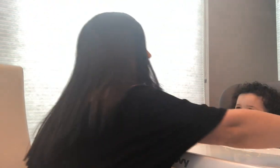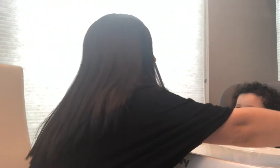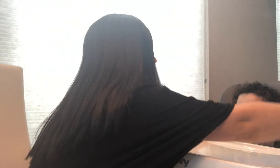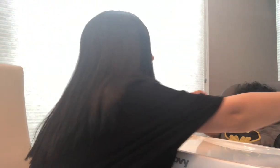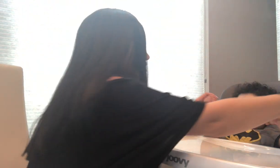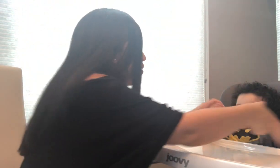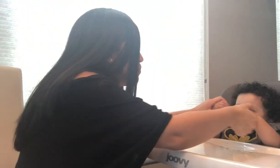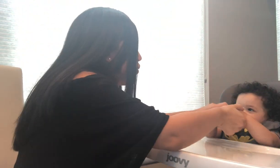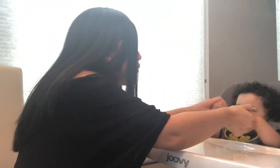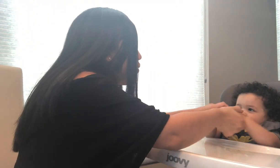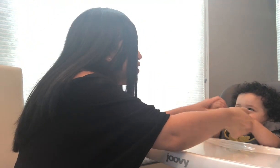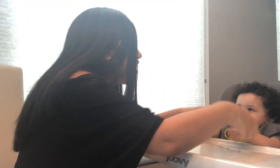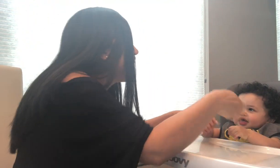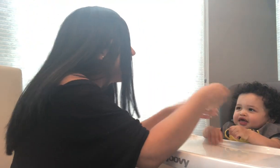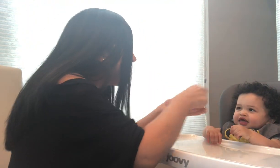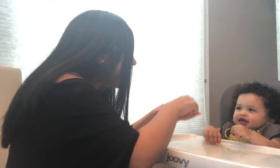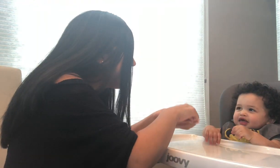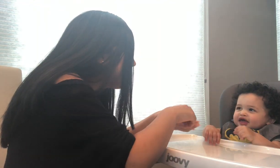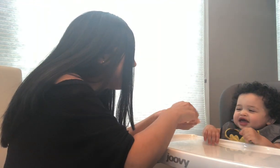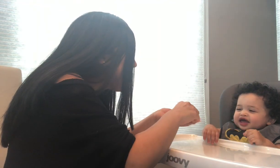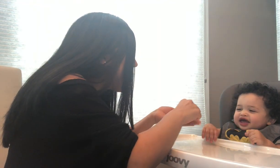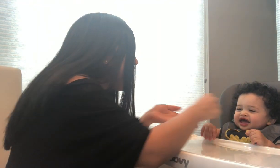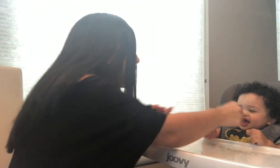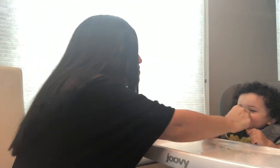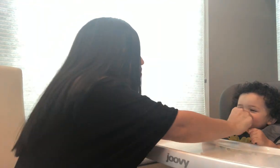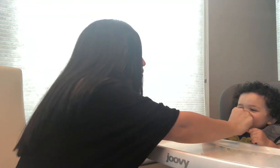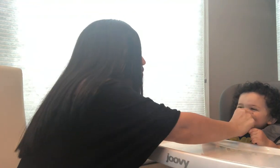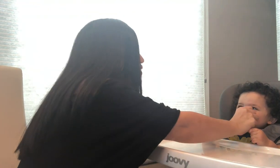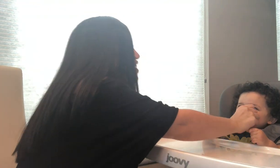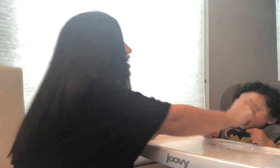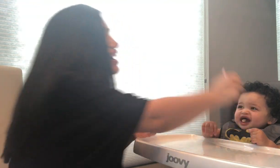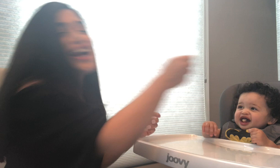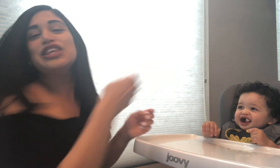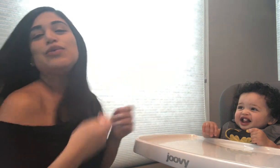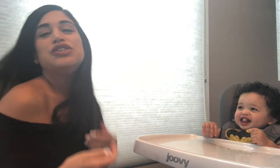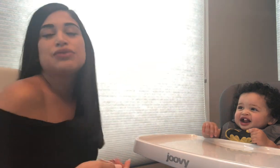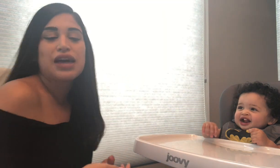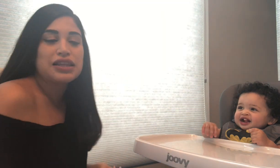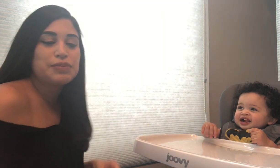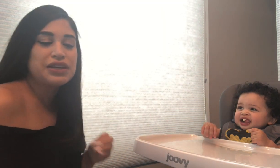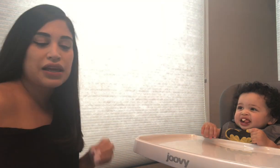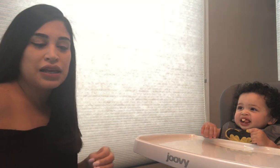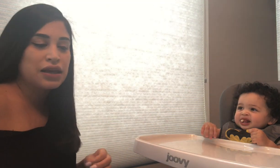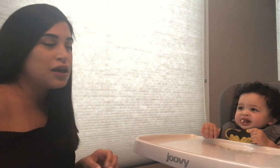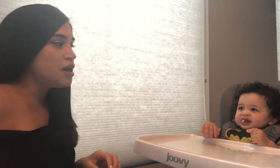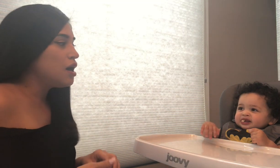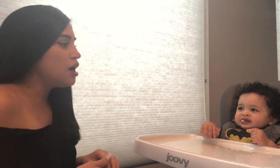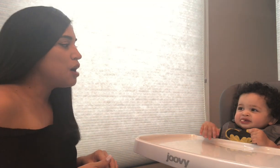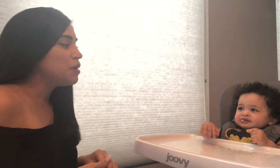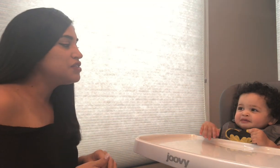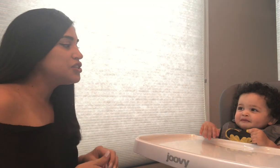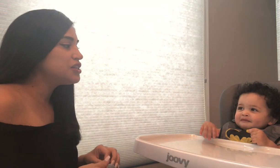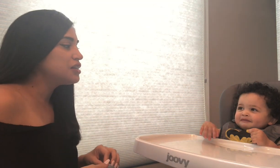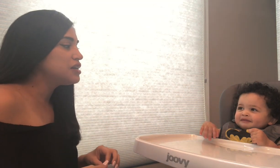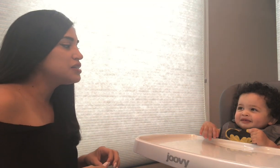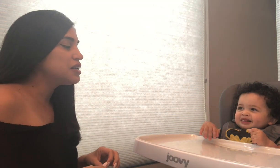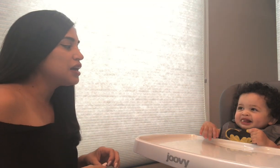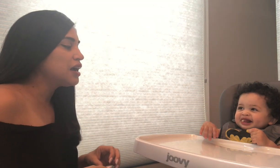more. Yeah, more. And you would do that at the beginning of teaching this again.